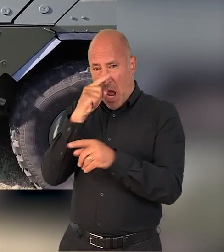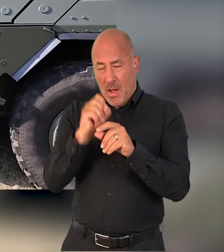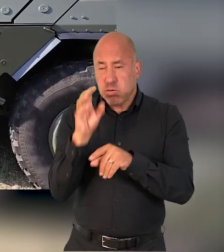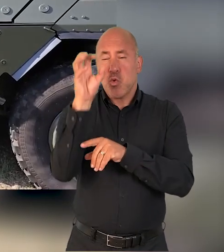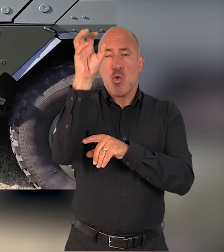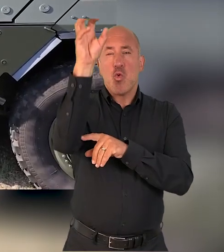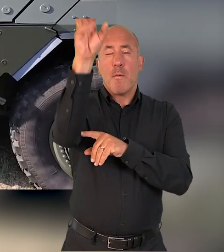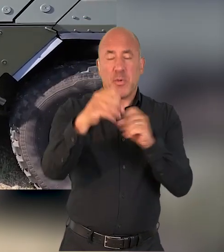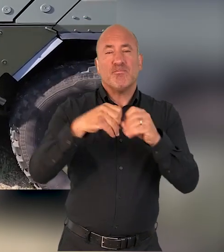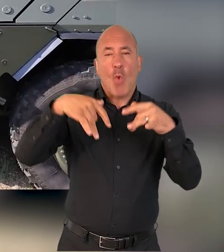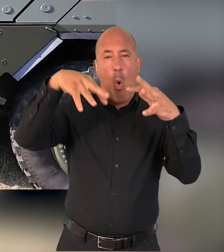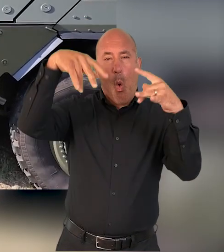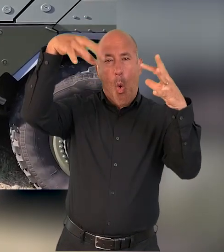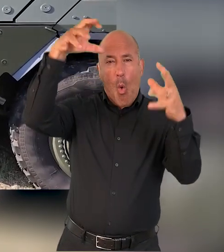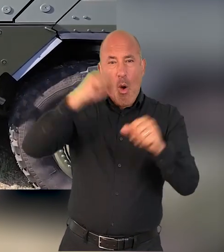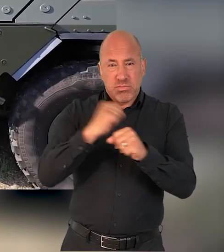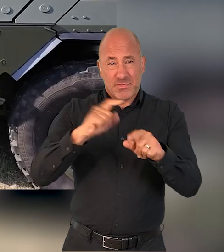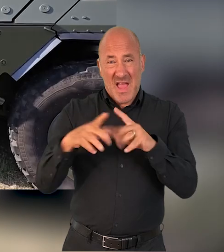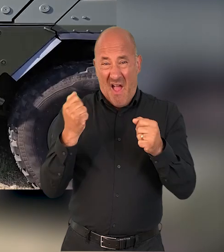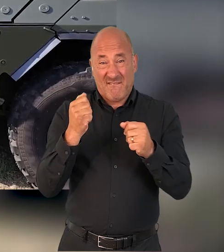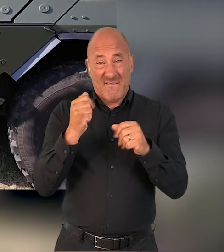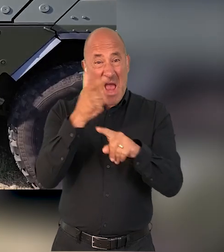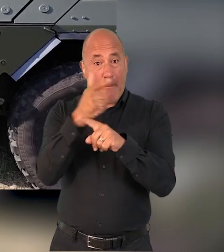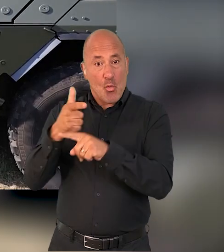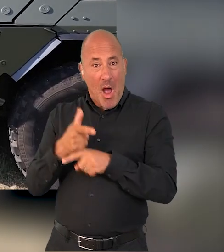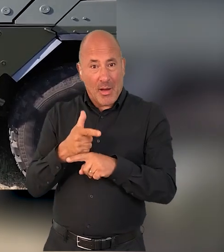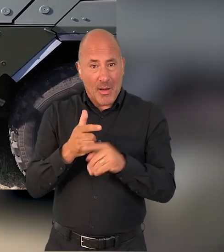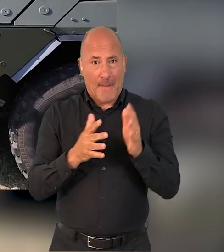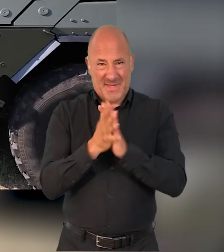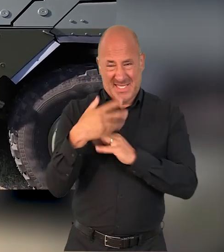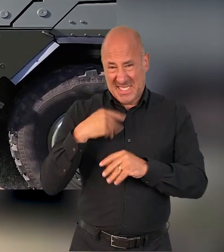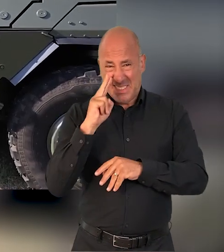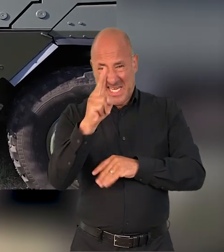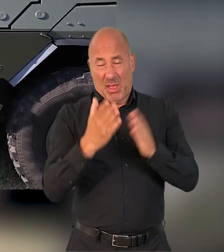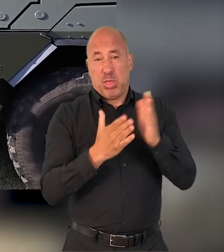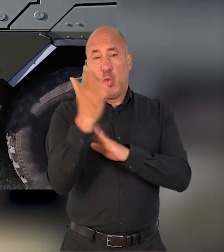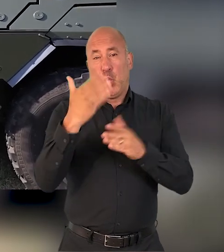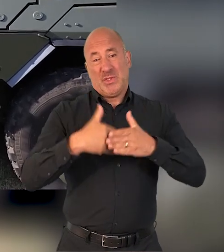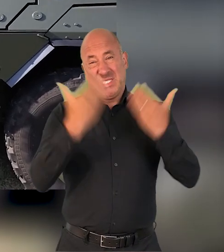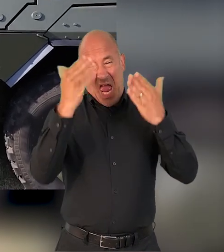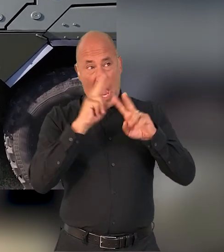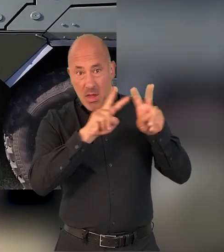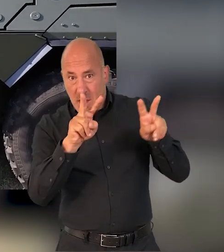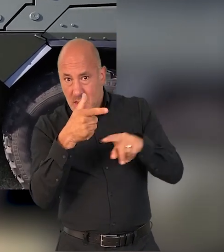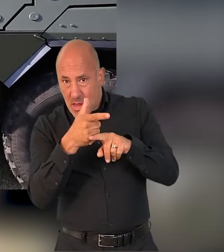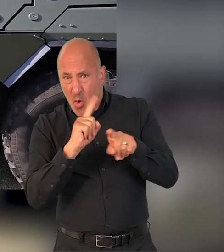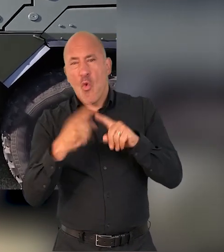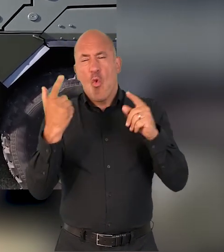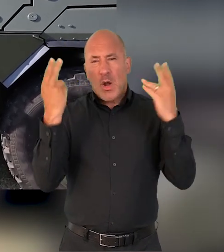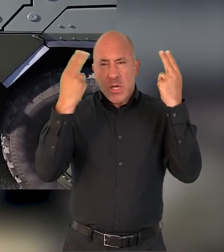weapon system, a machine gun. It can house smoke grenades and it also houses cameras so that we can see at range, either with a day